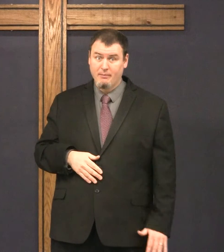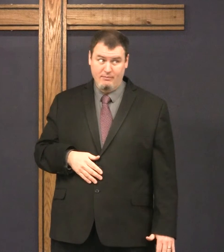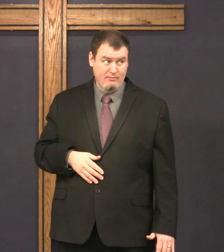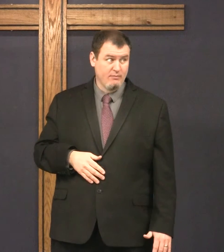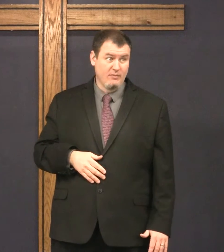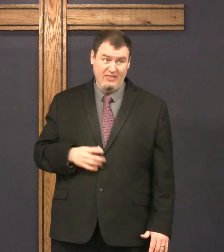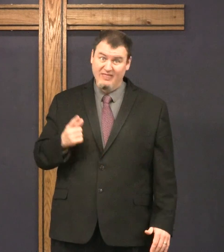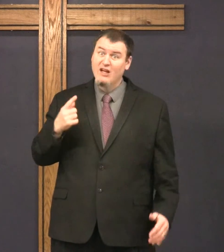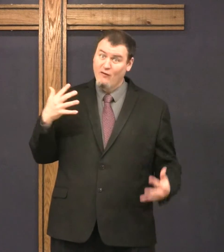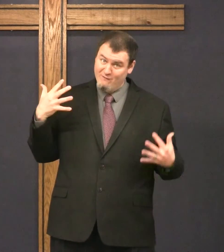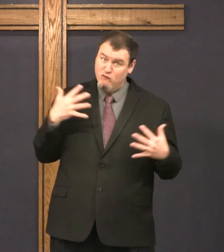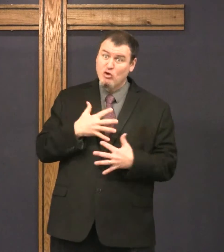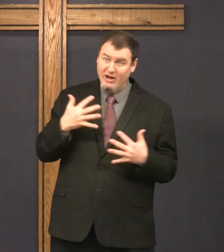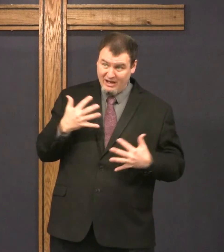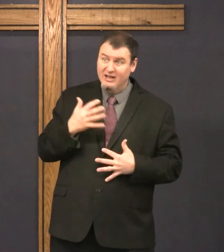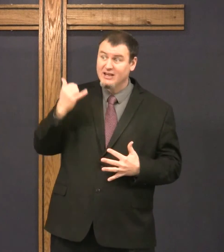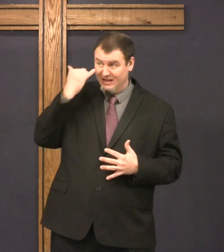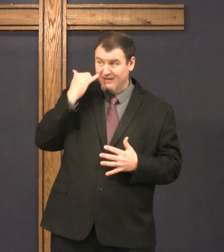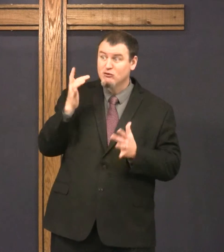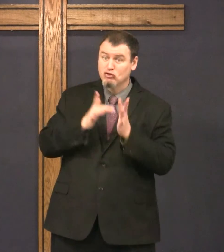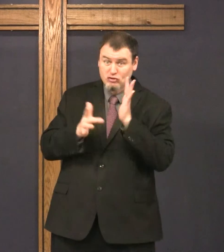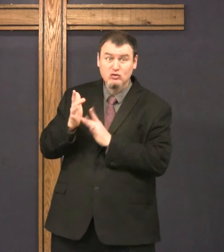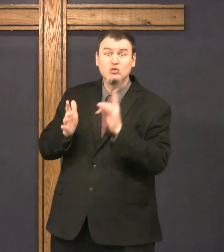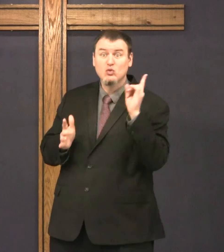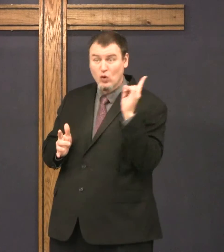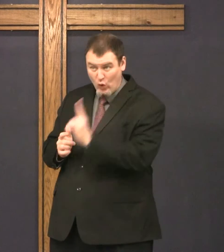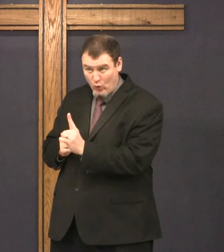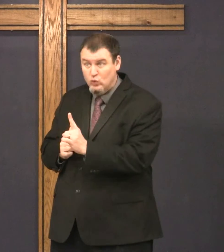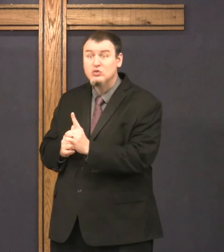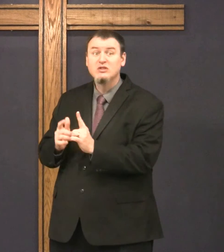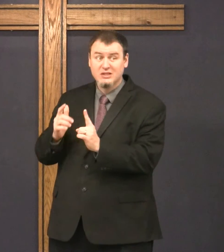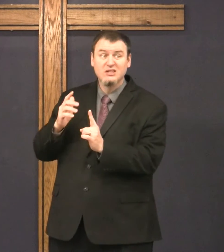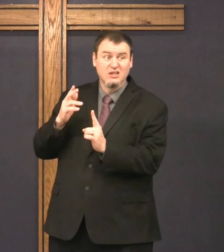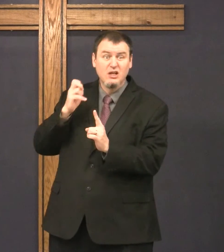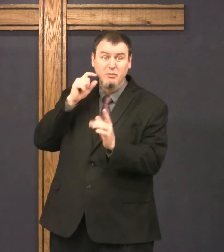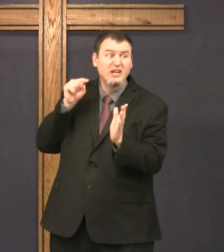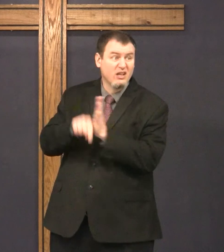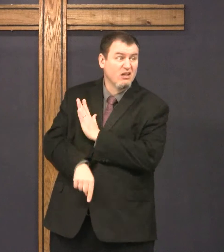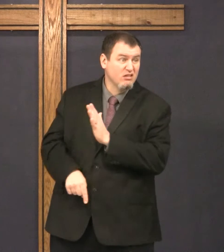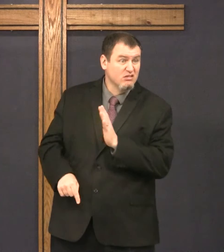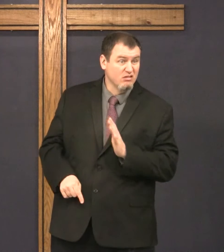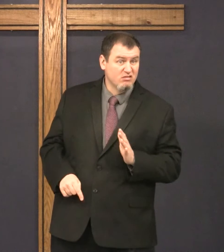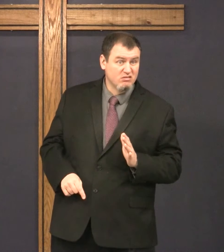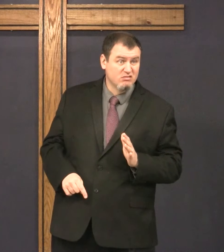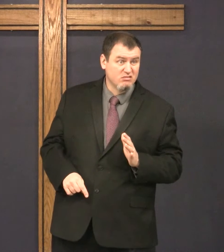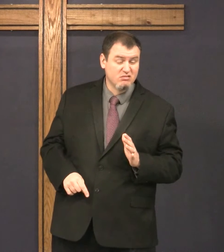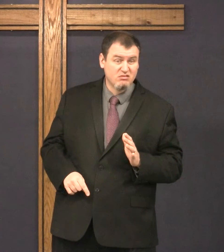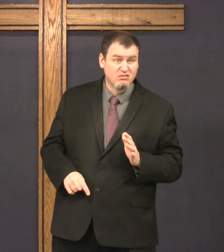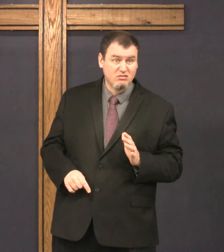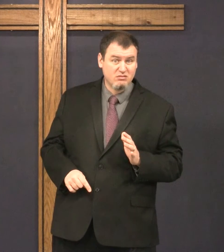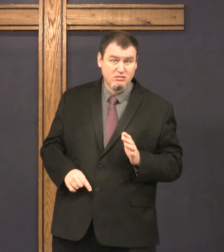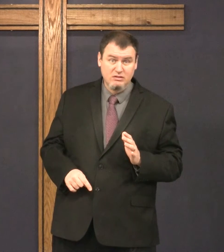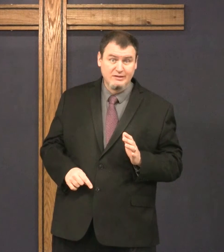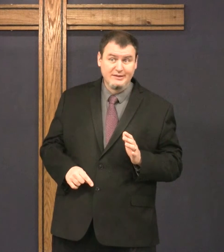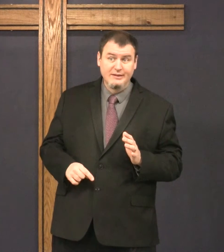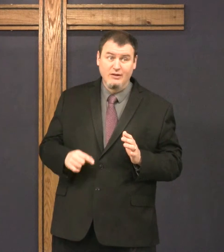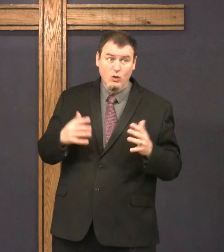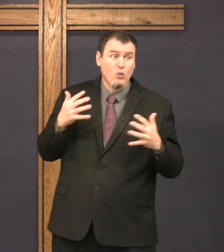Because in Jerusalem, they were afraid that if Jesus went near there, they be killed.